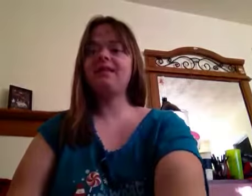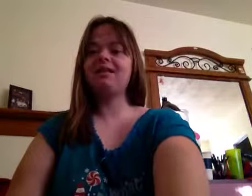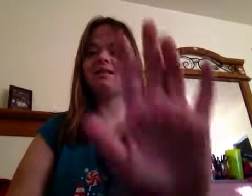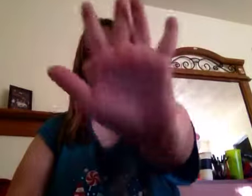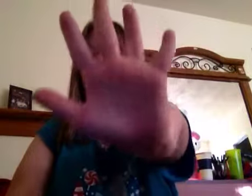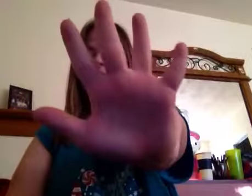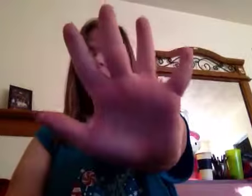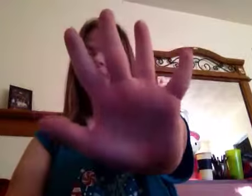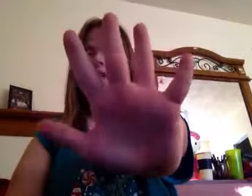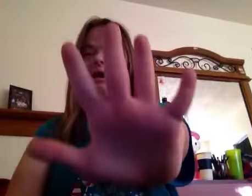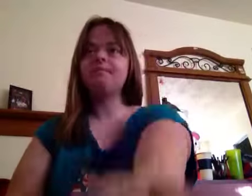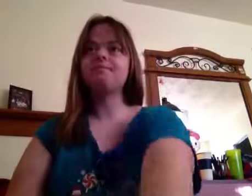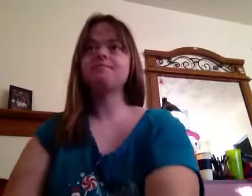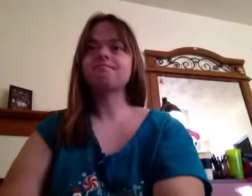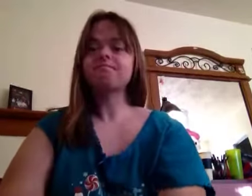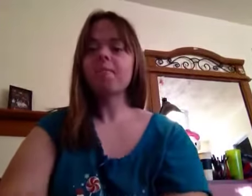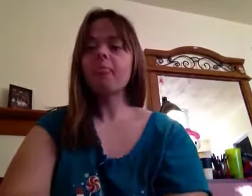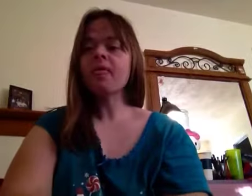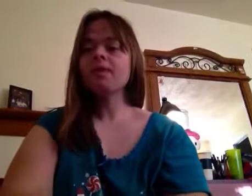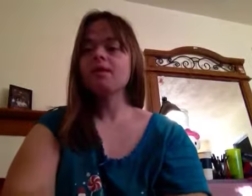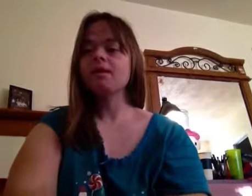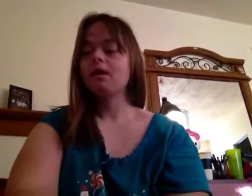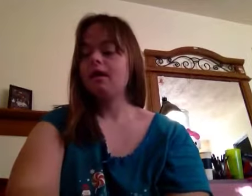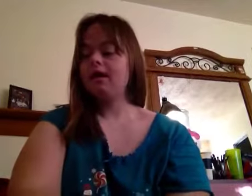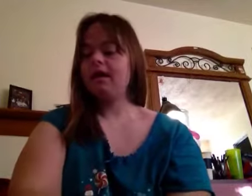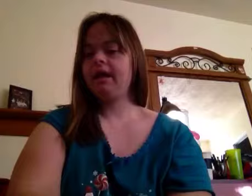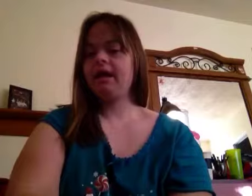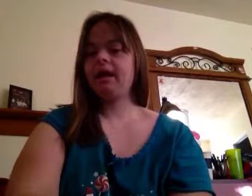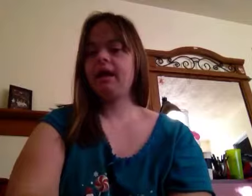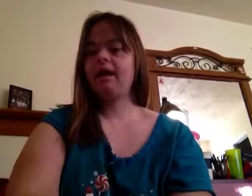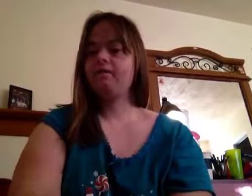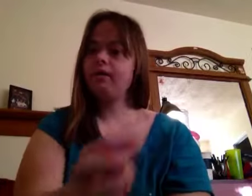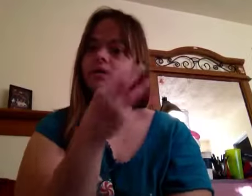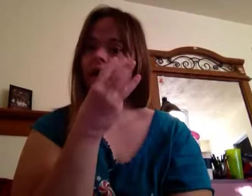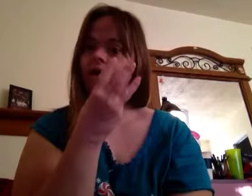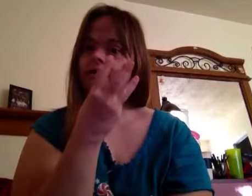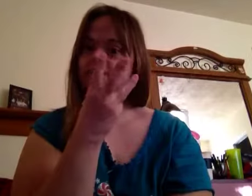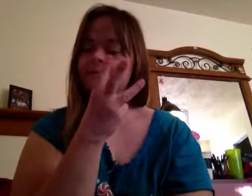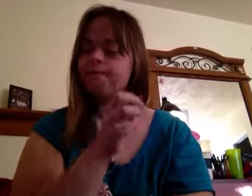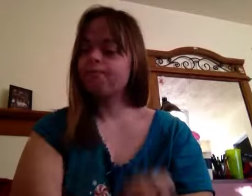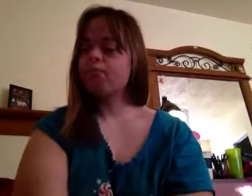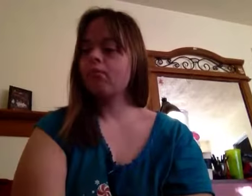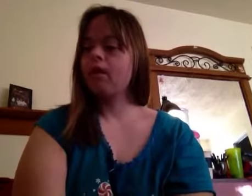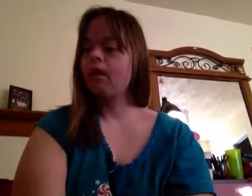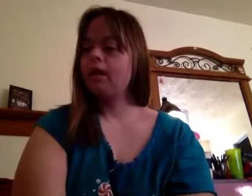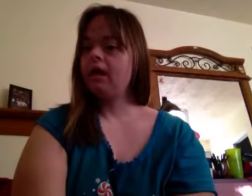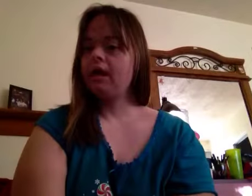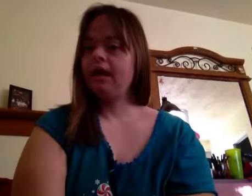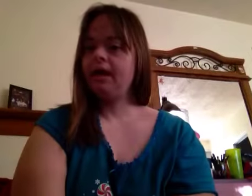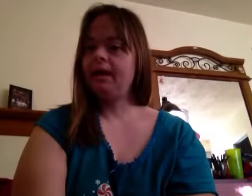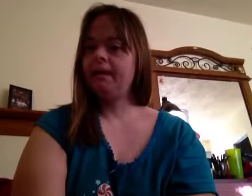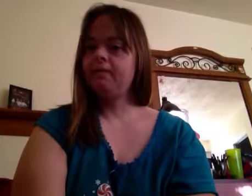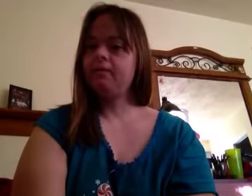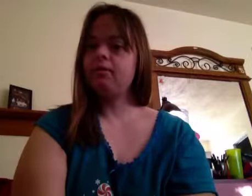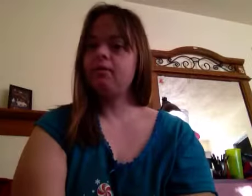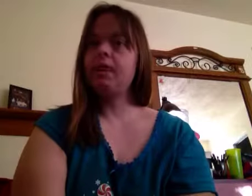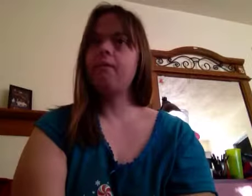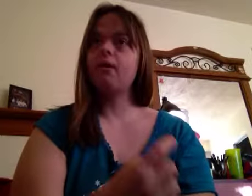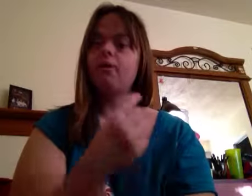list, the fifth one down. And I have three dogs. And their names are